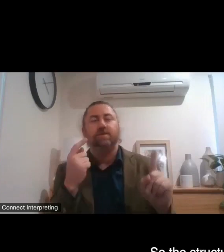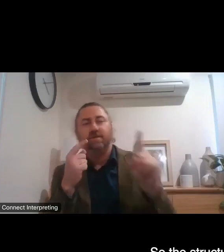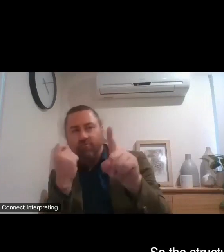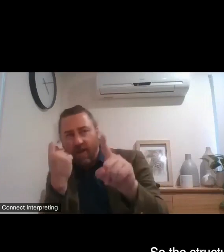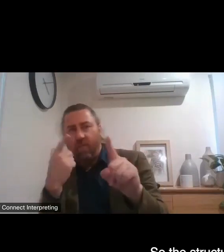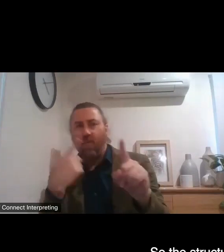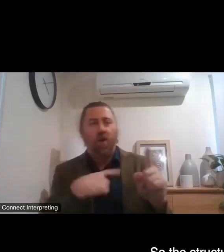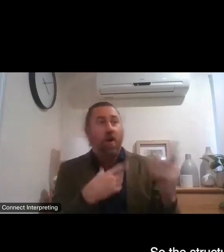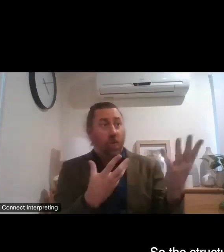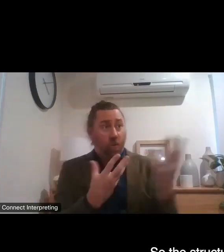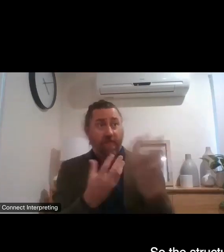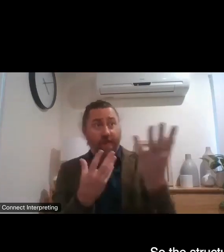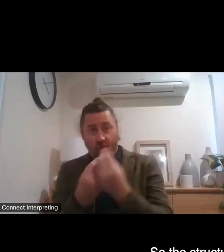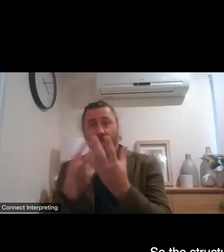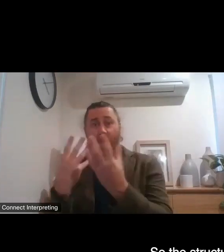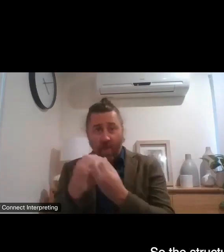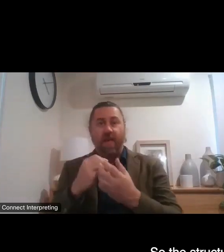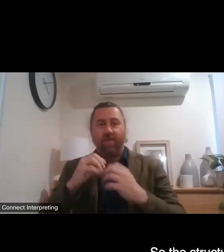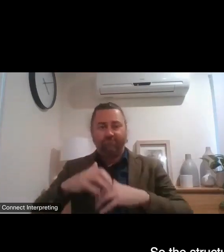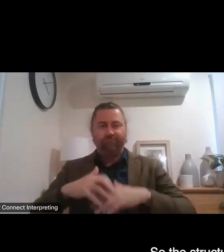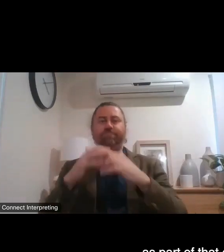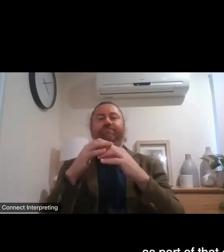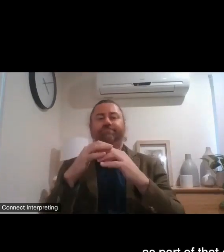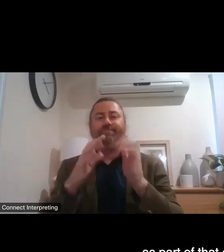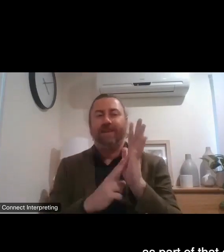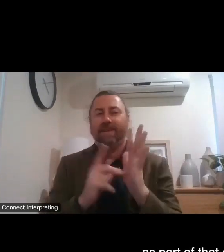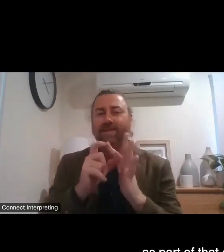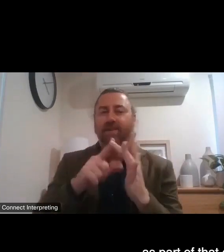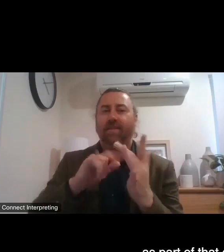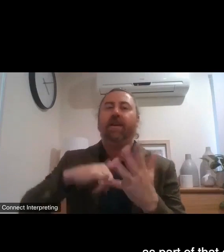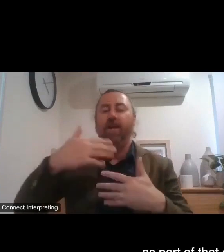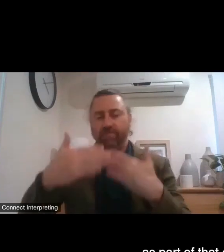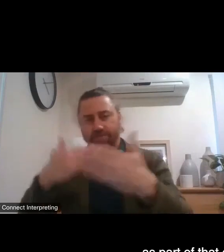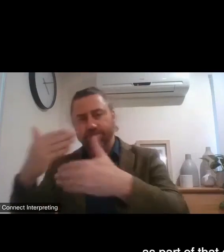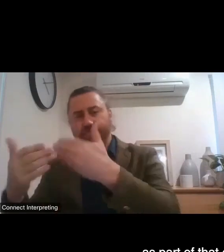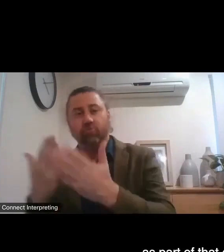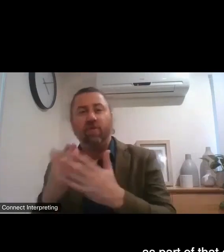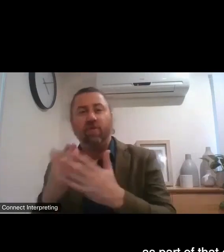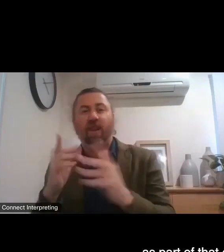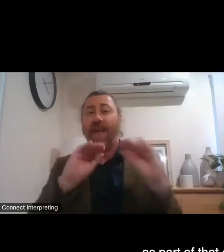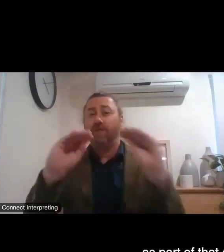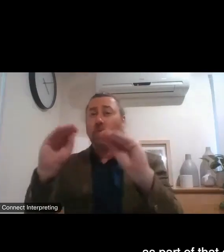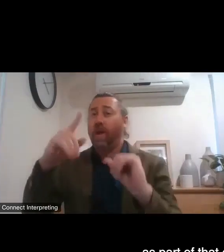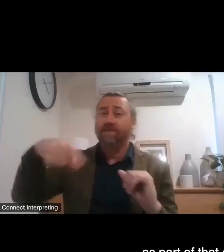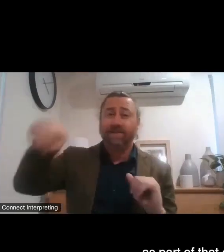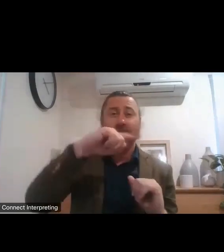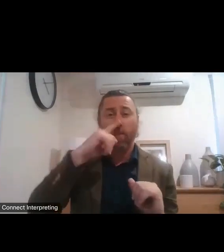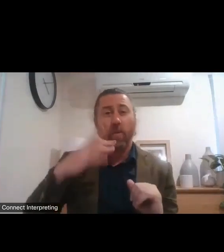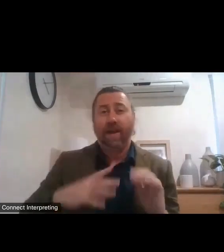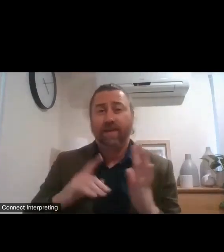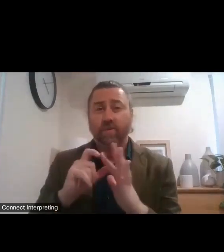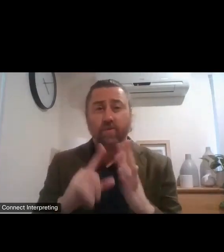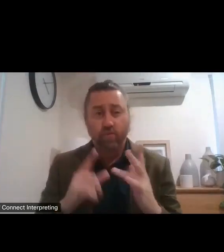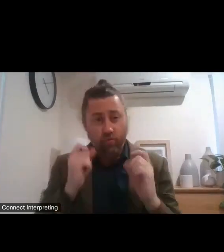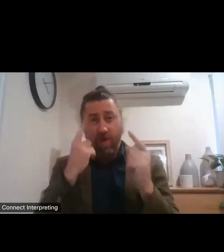is a is a key part of where it's based is part of that educative process for everyone else to realize how good the